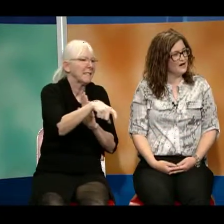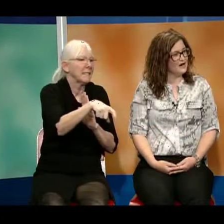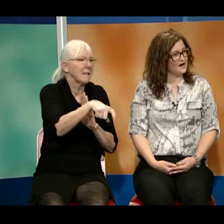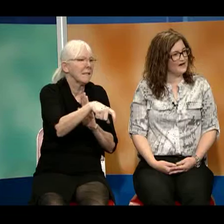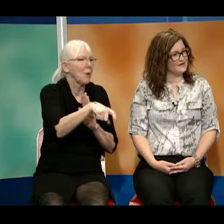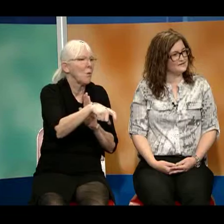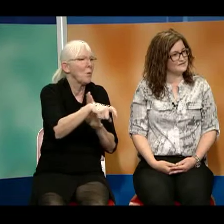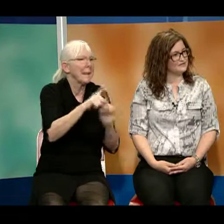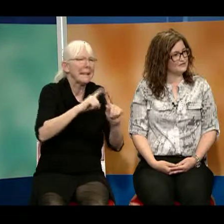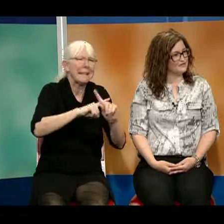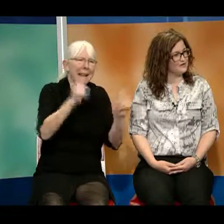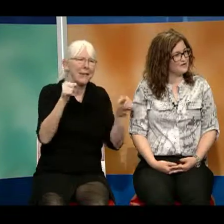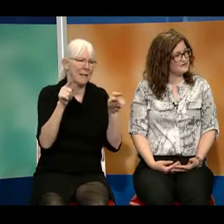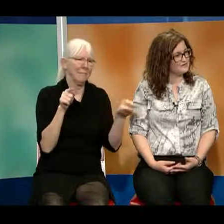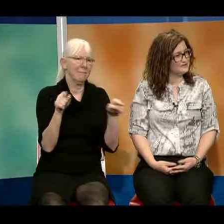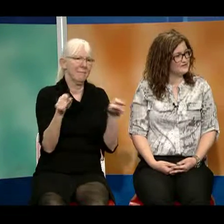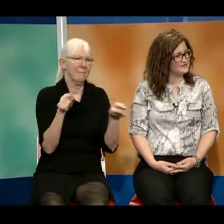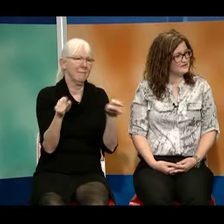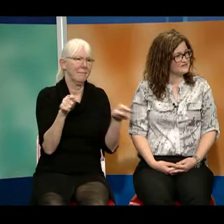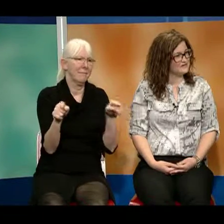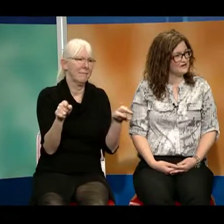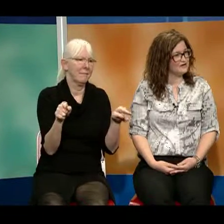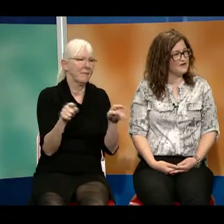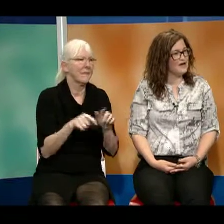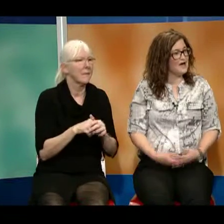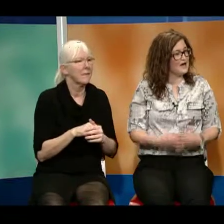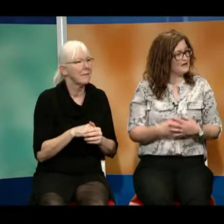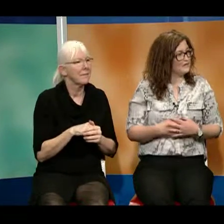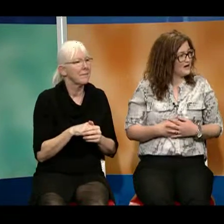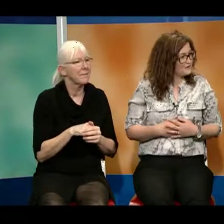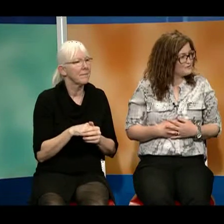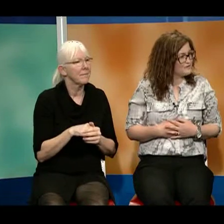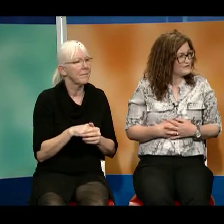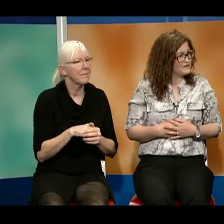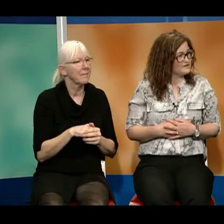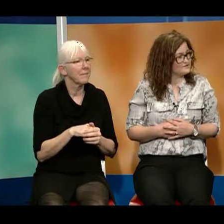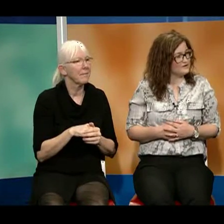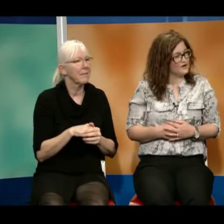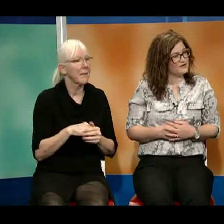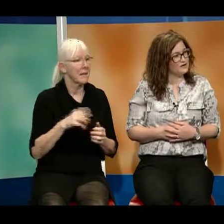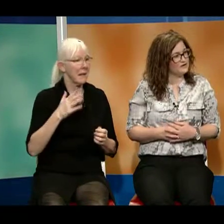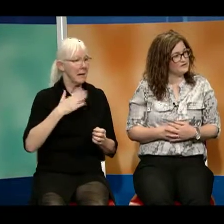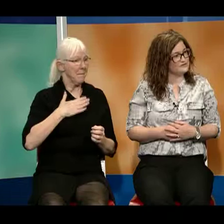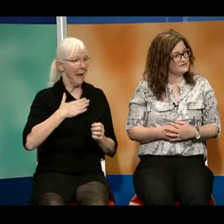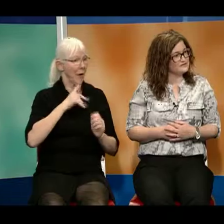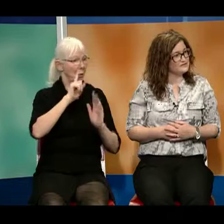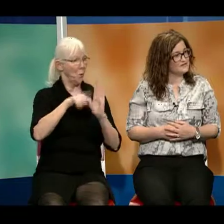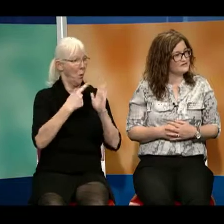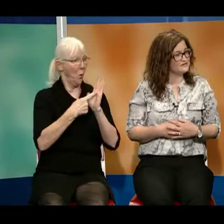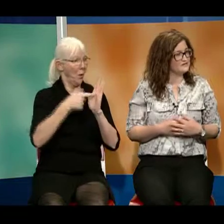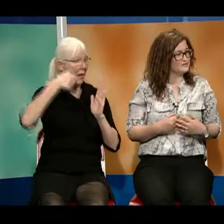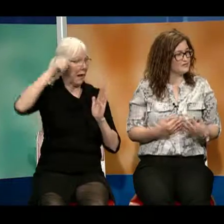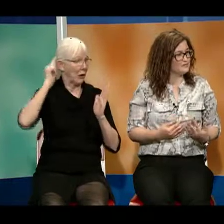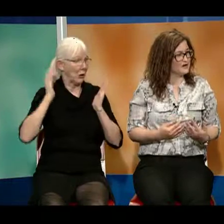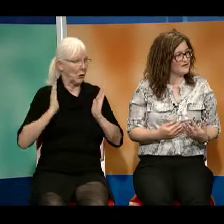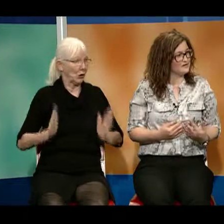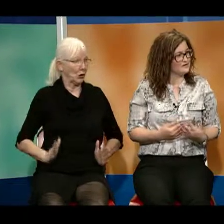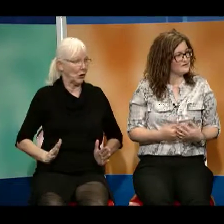And so, there are some differences there. And my role as an audiologist is to support my clients'